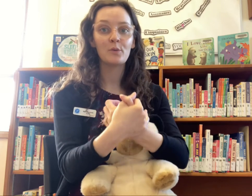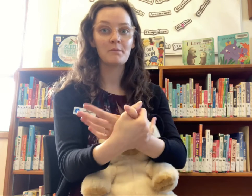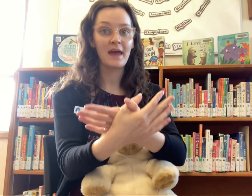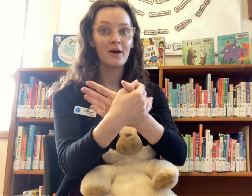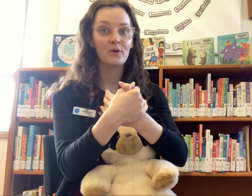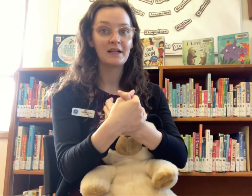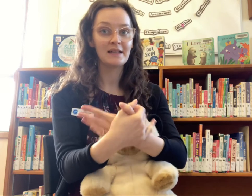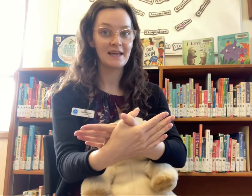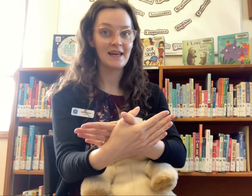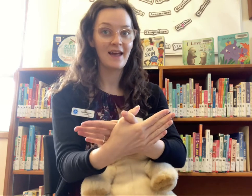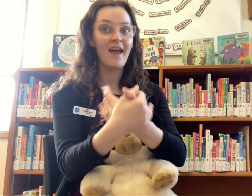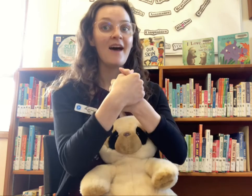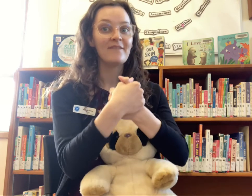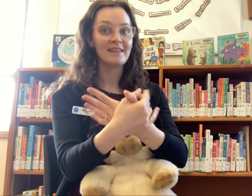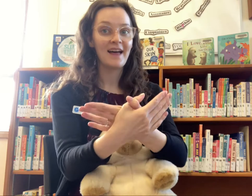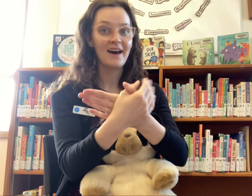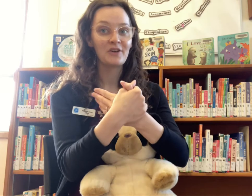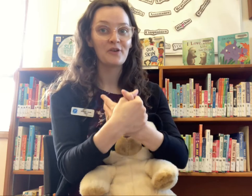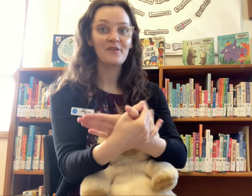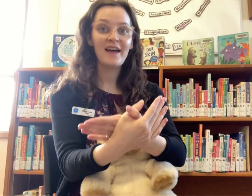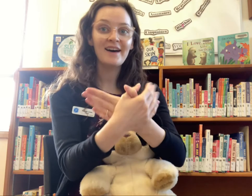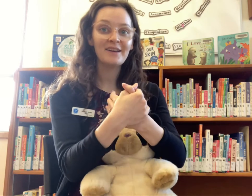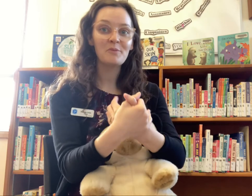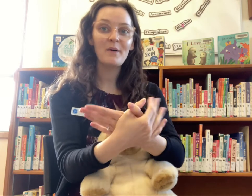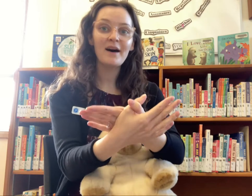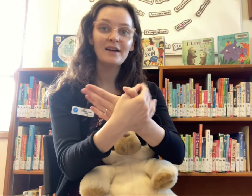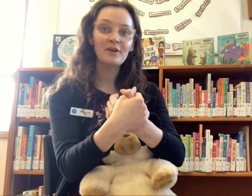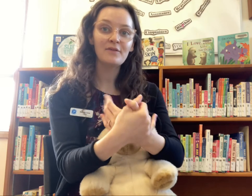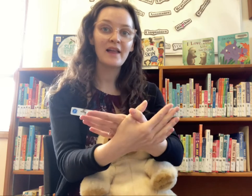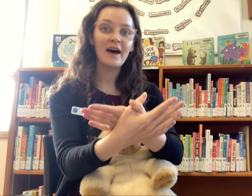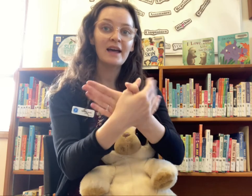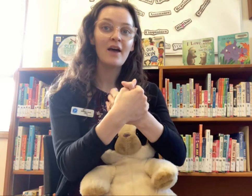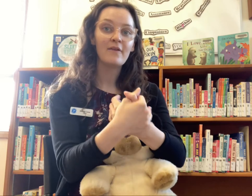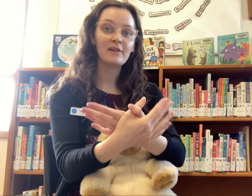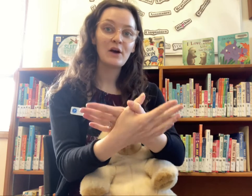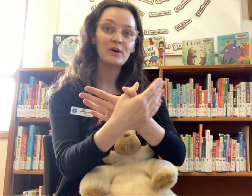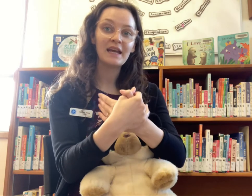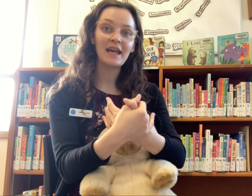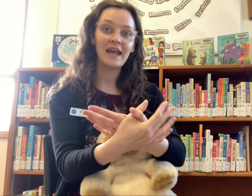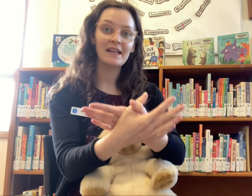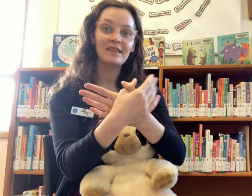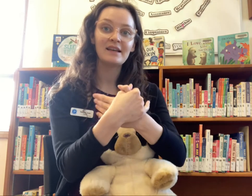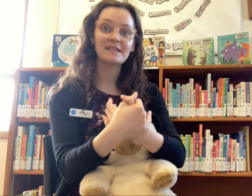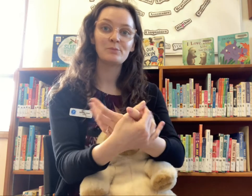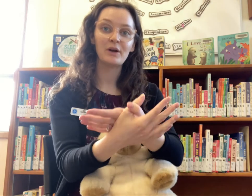merrily Flutter Flutter Butterfly Floating in the spring